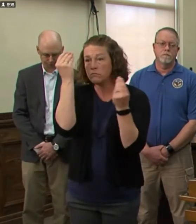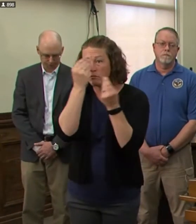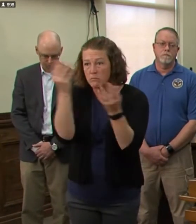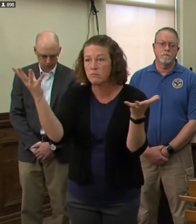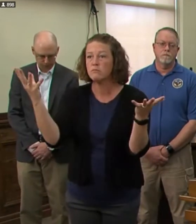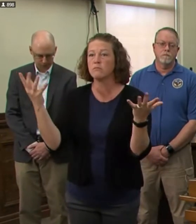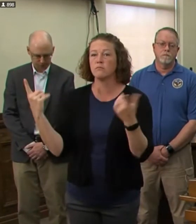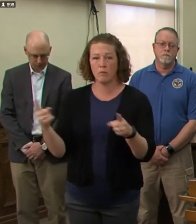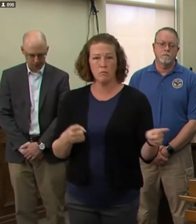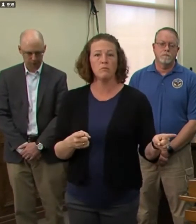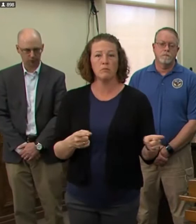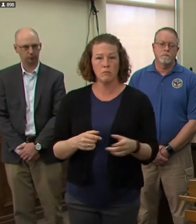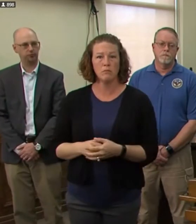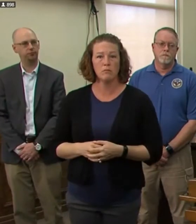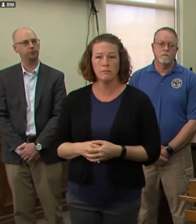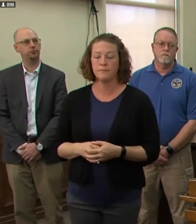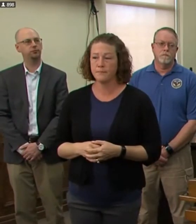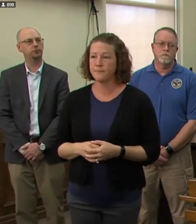happening.